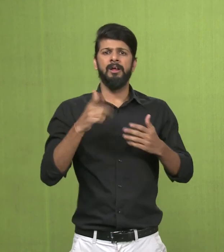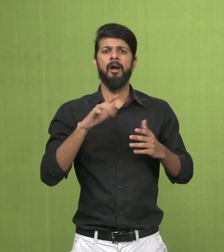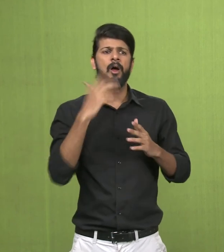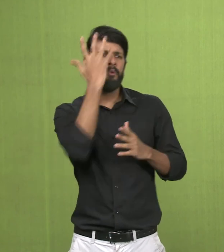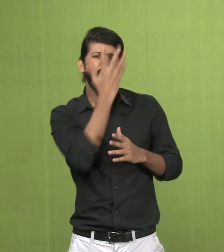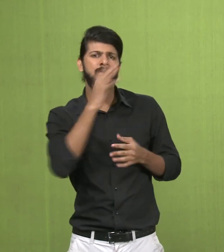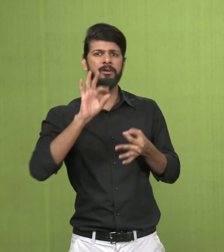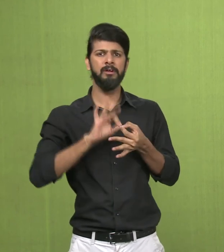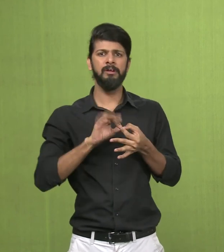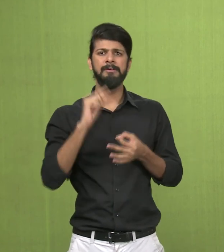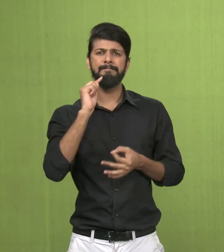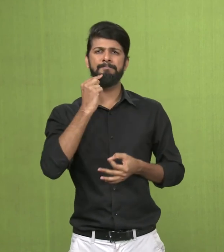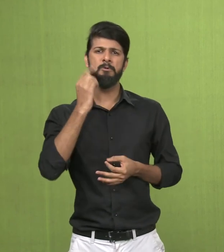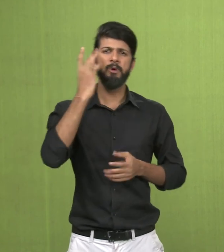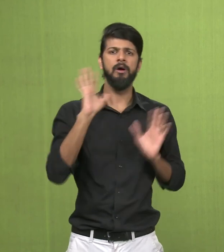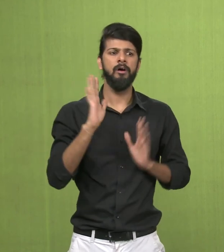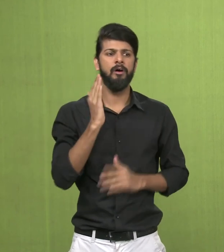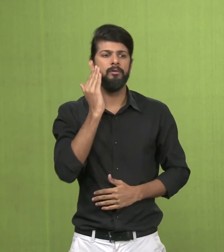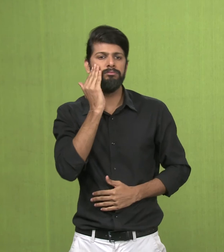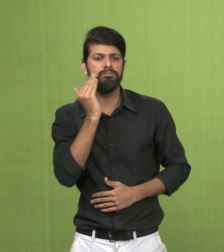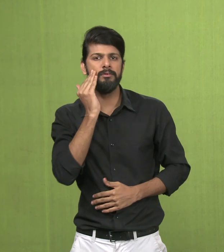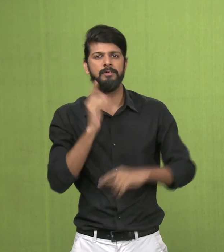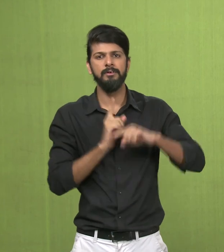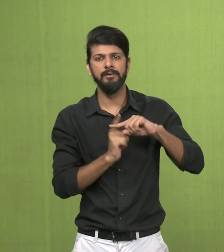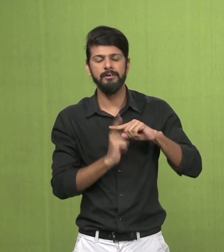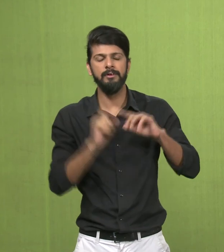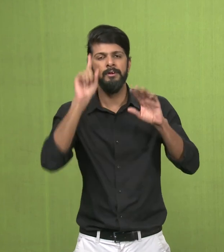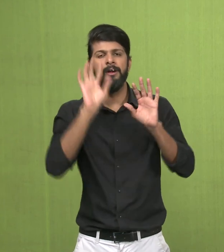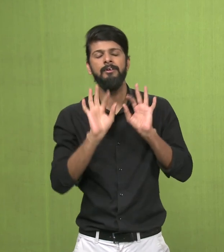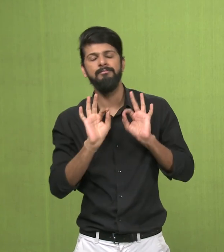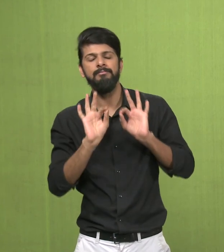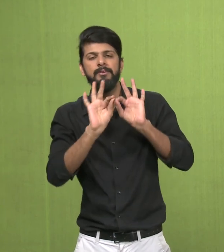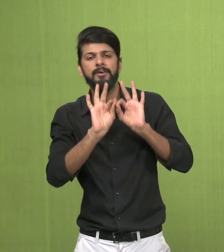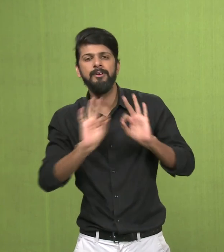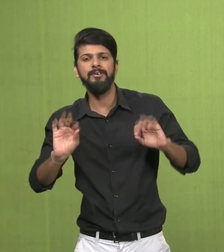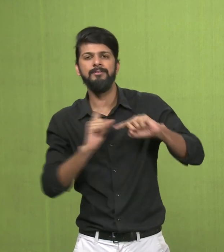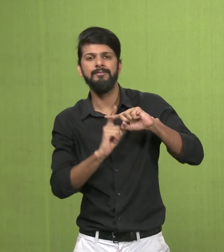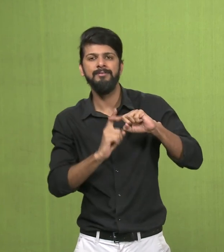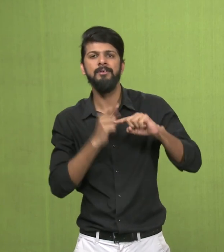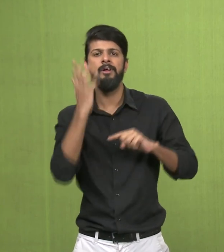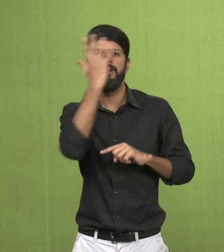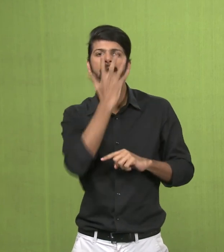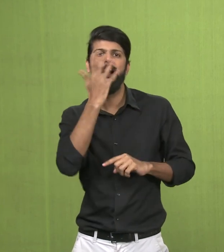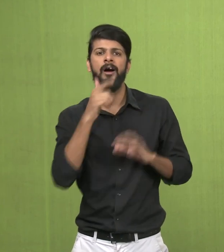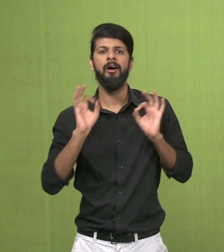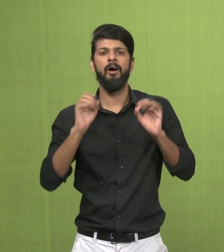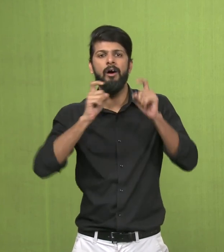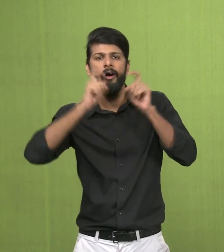The facial expression and features of Buddha is of benevolence. Benevolence, serenity